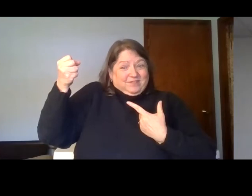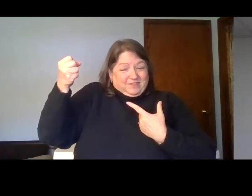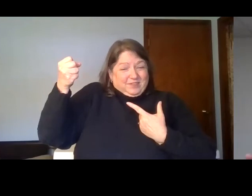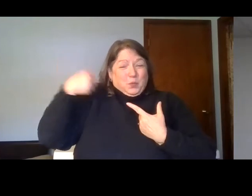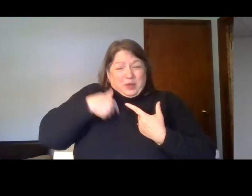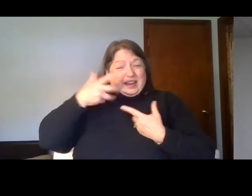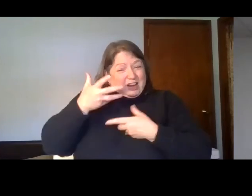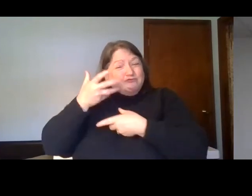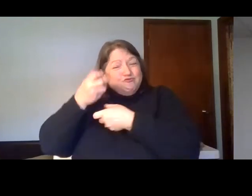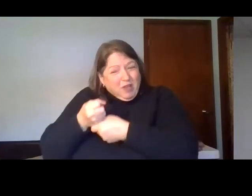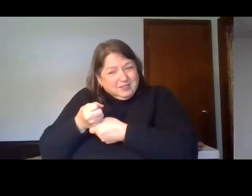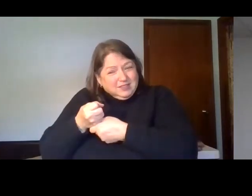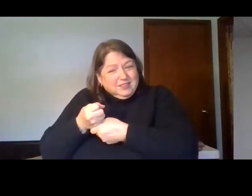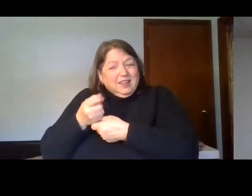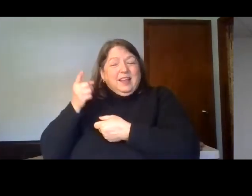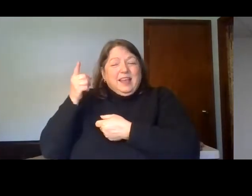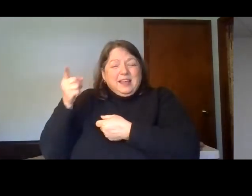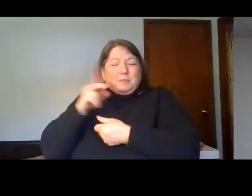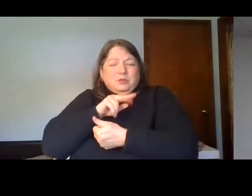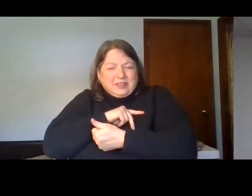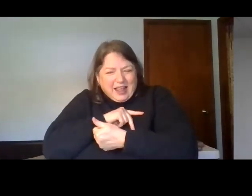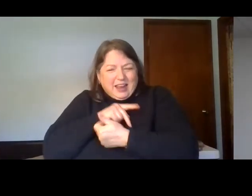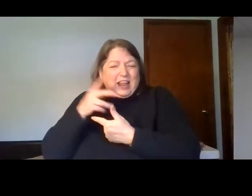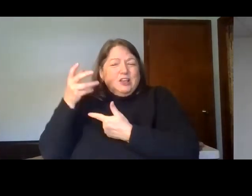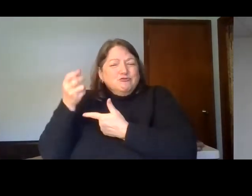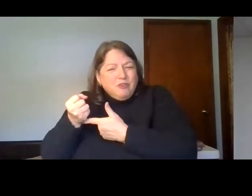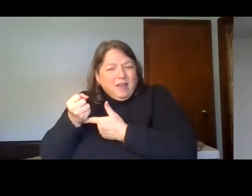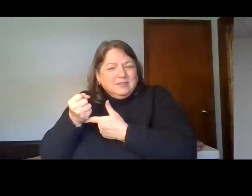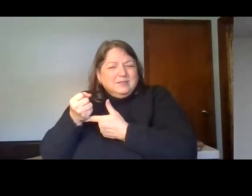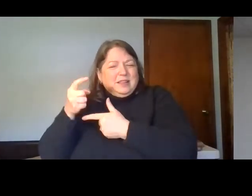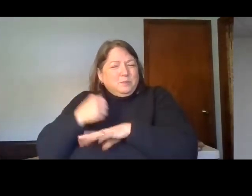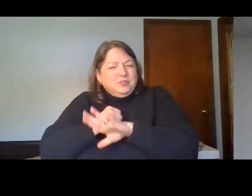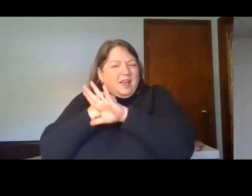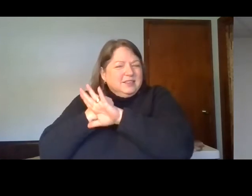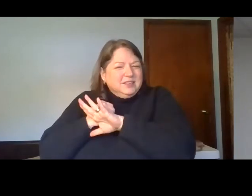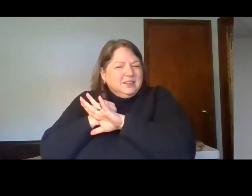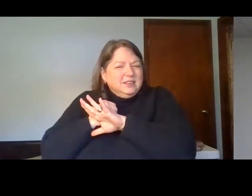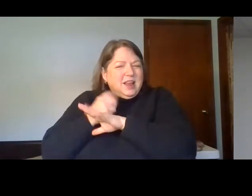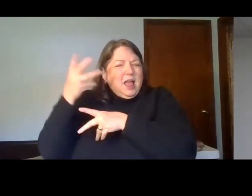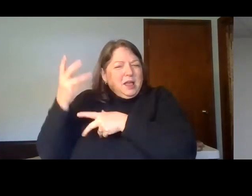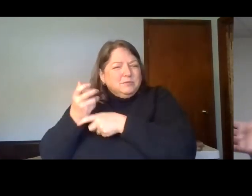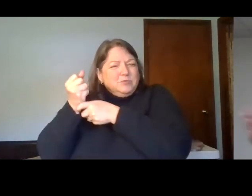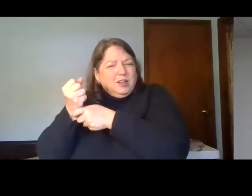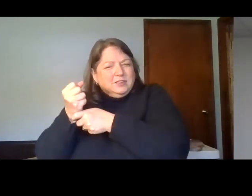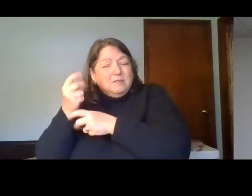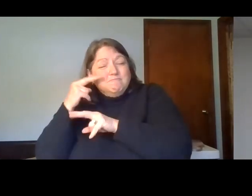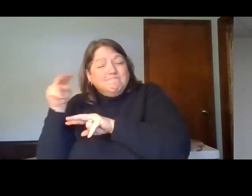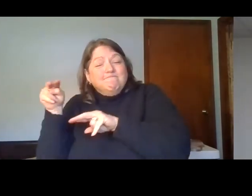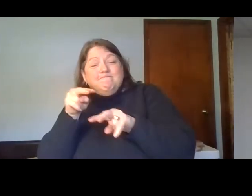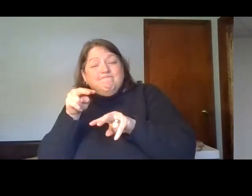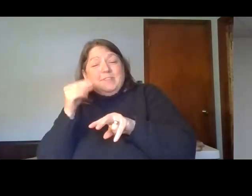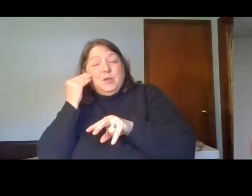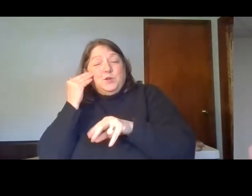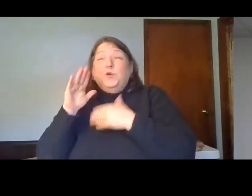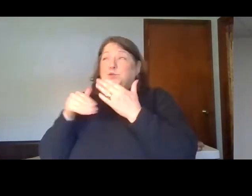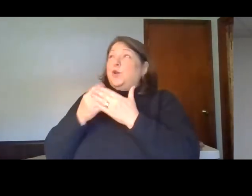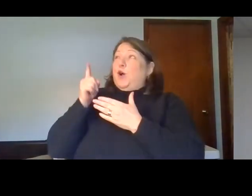perception. He knows. He knows it all. I heard that one day. He knows. He knows it all. My father, he knows it all.